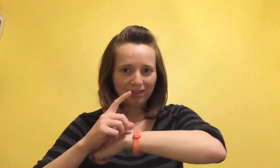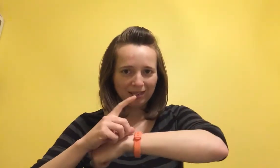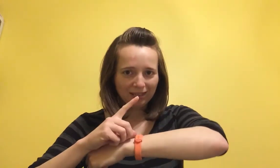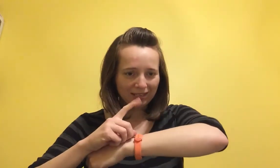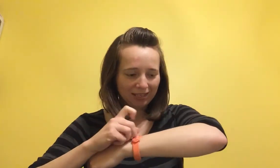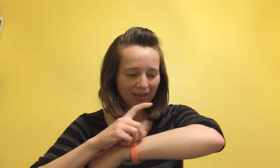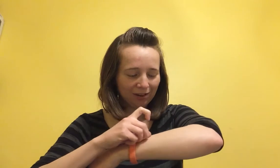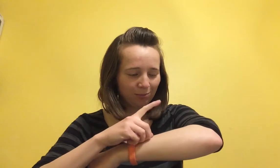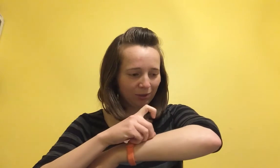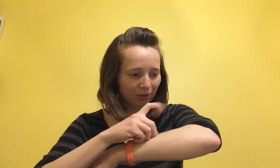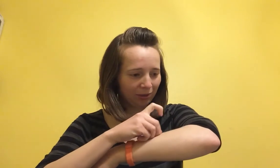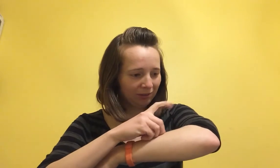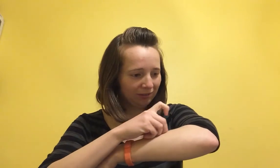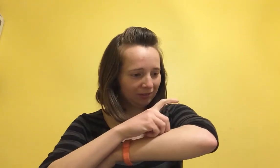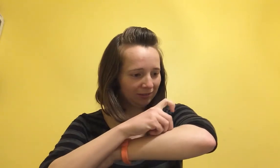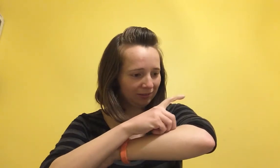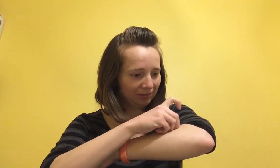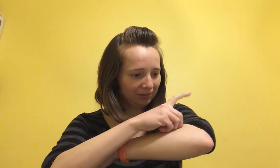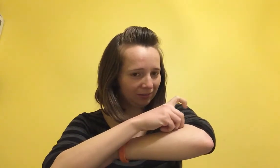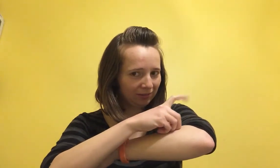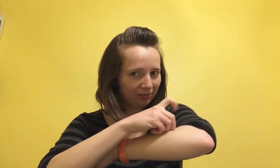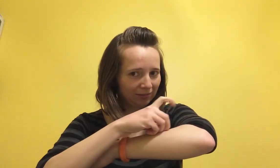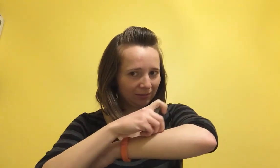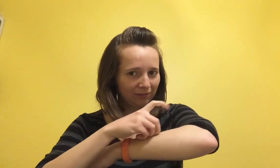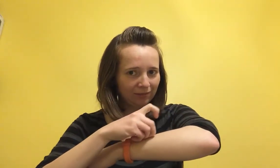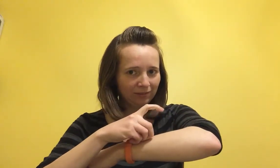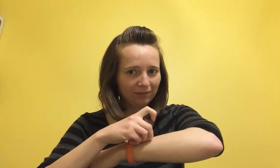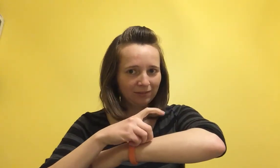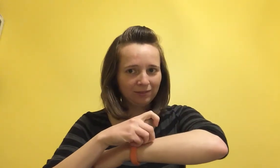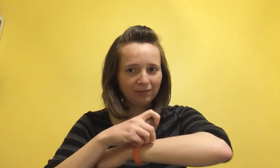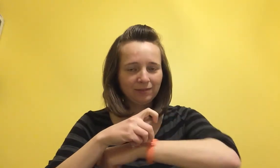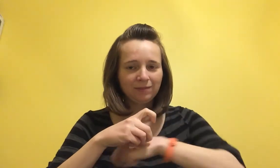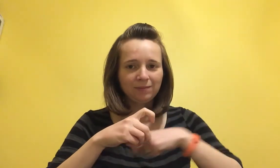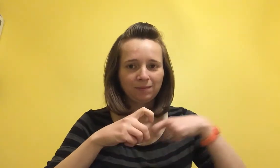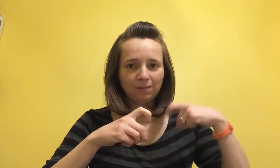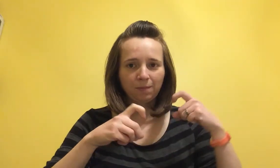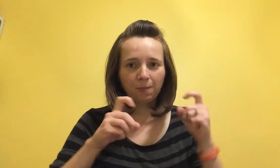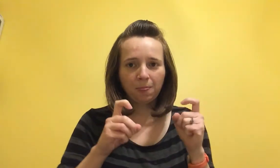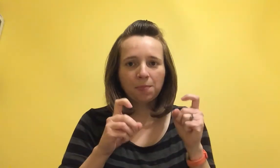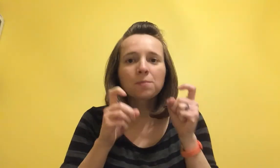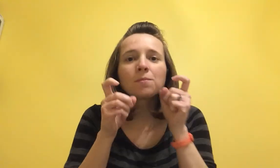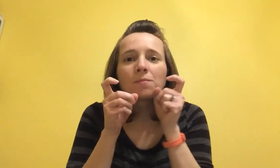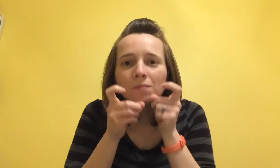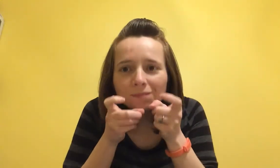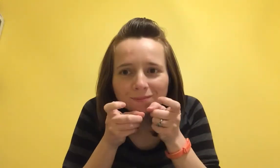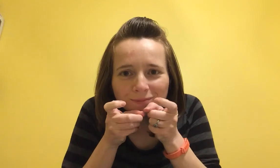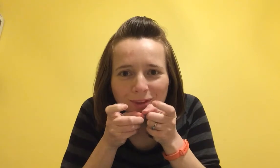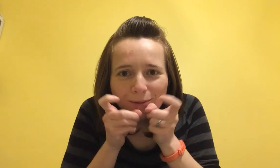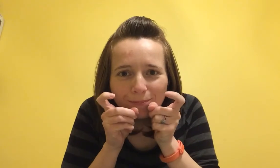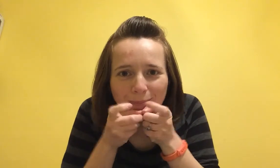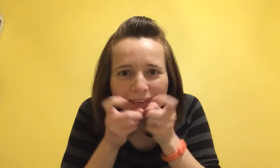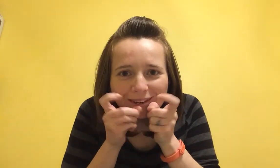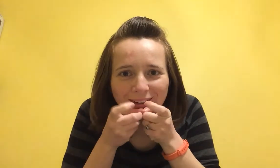caterpillar beetle